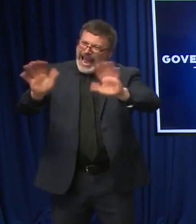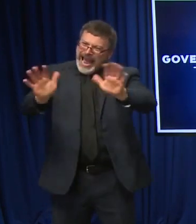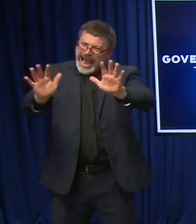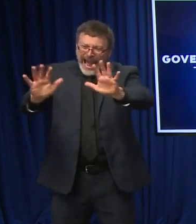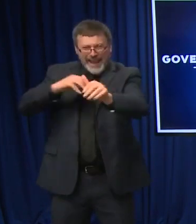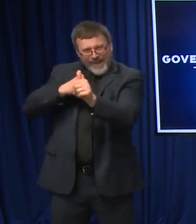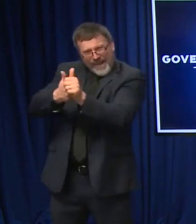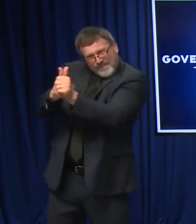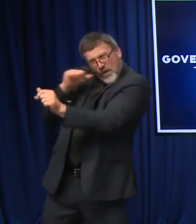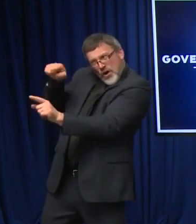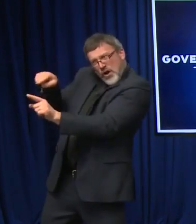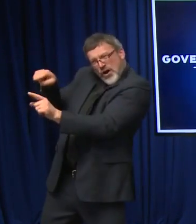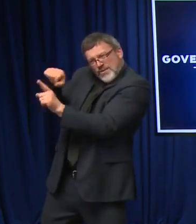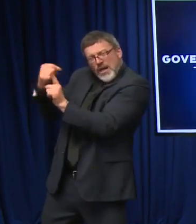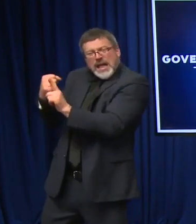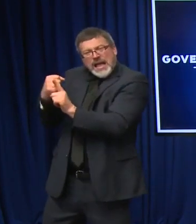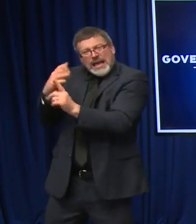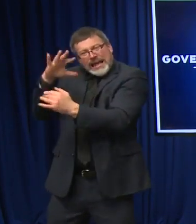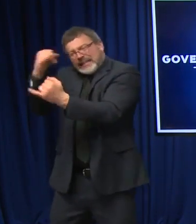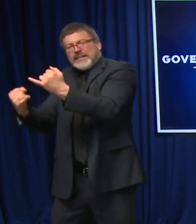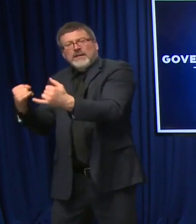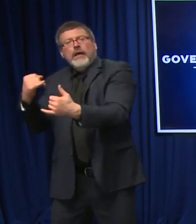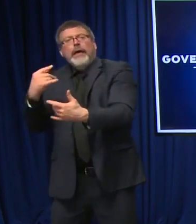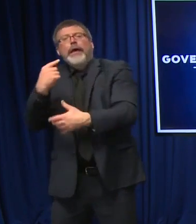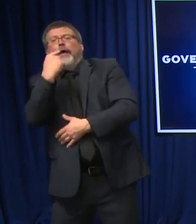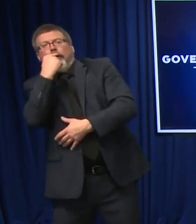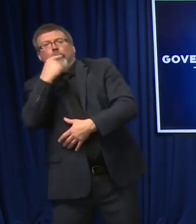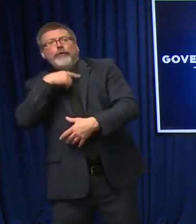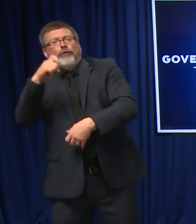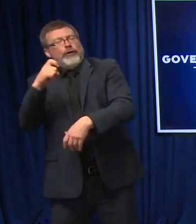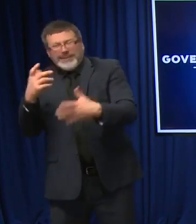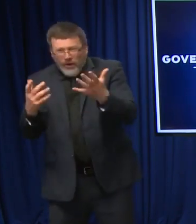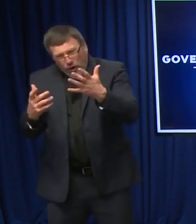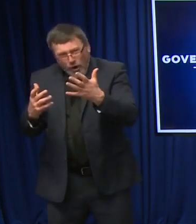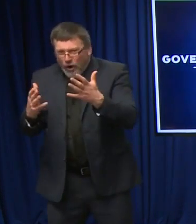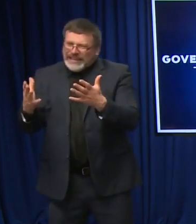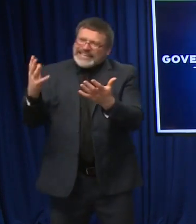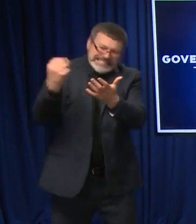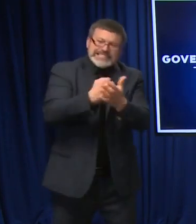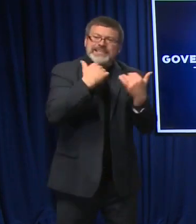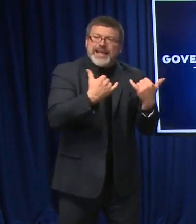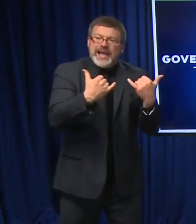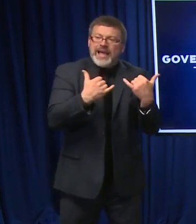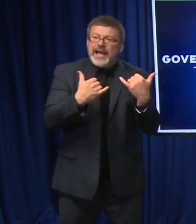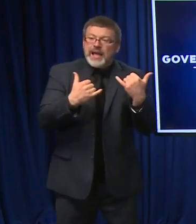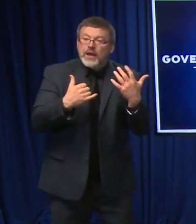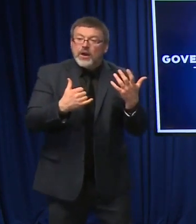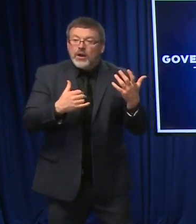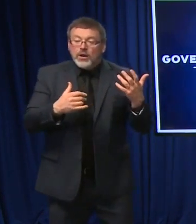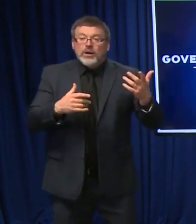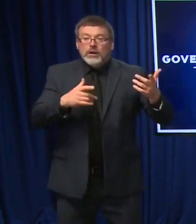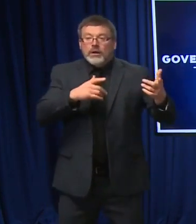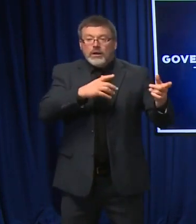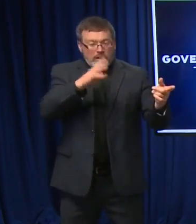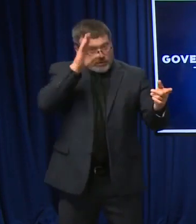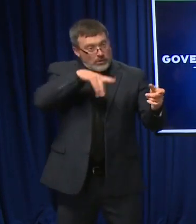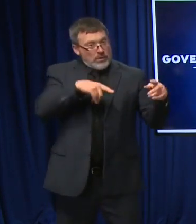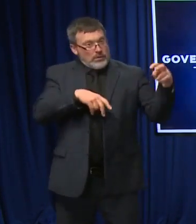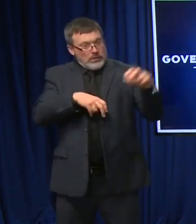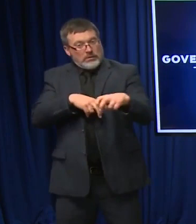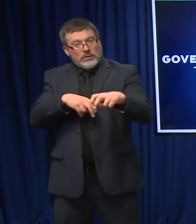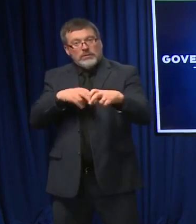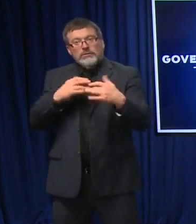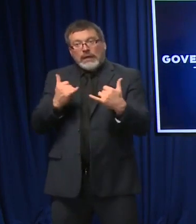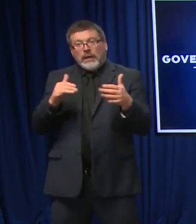room that's having heart palpitations and they can't be seen for potentially two or three hours. That's a scary time. And we've heard stories like that because